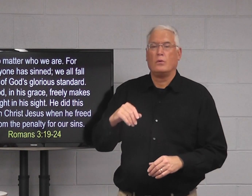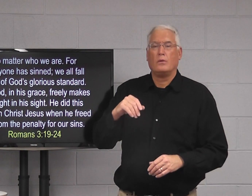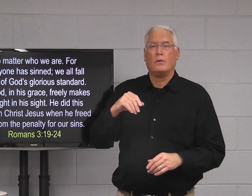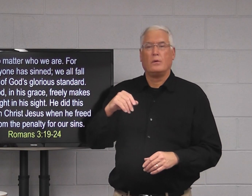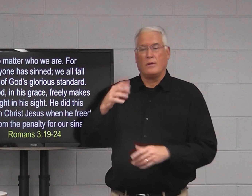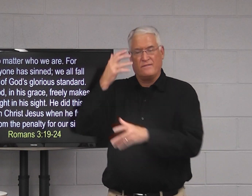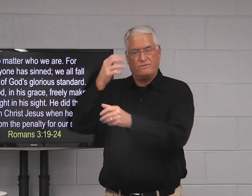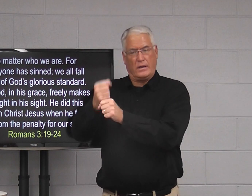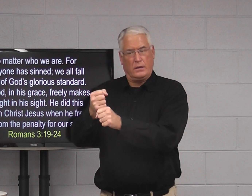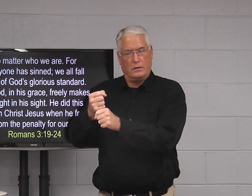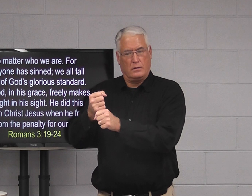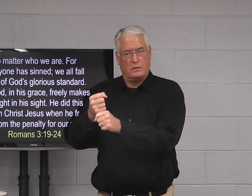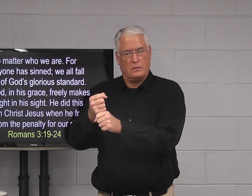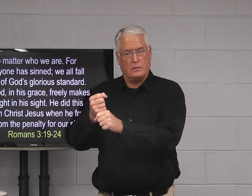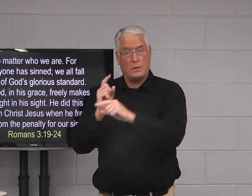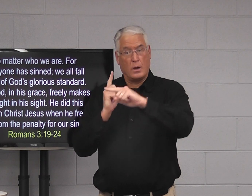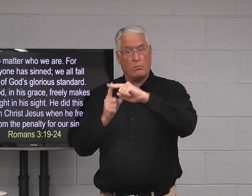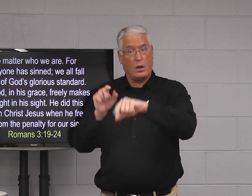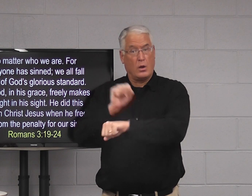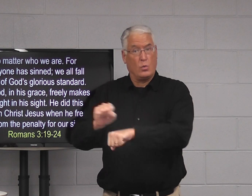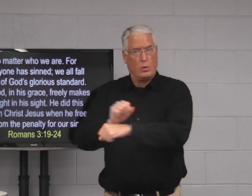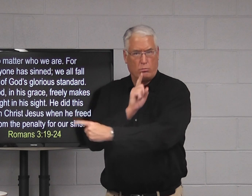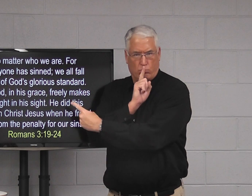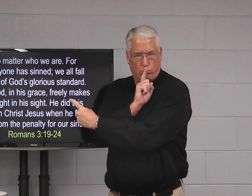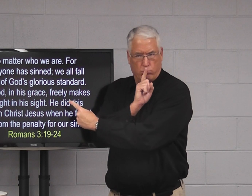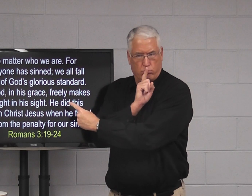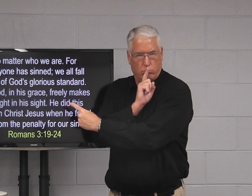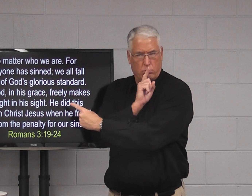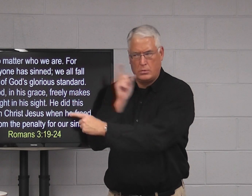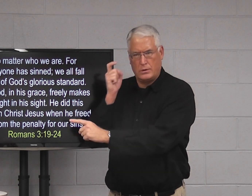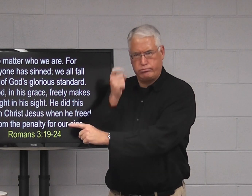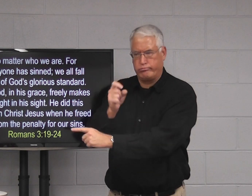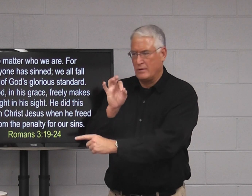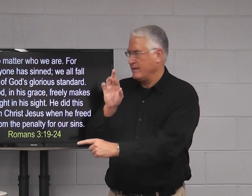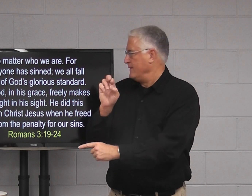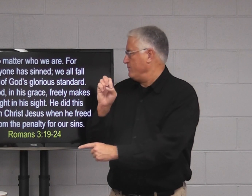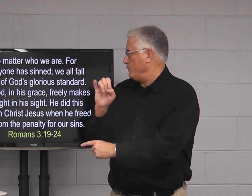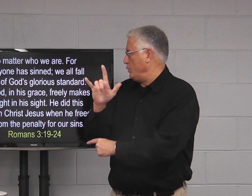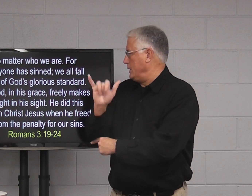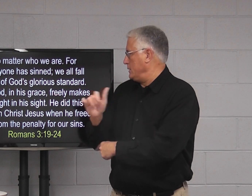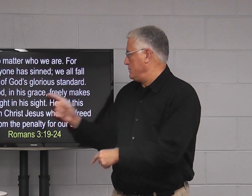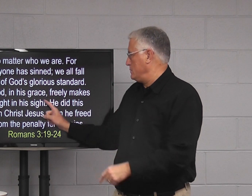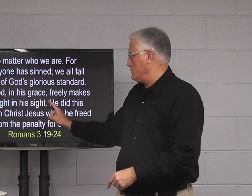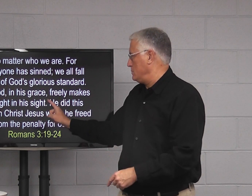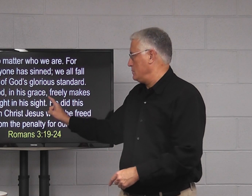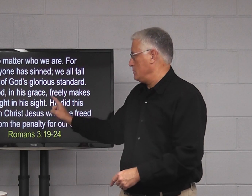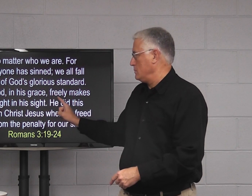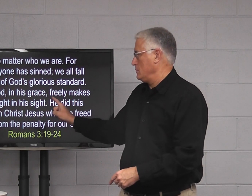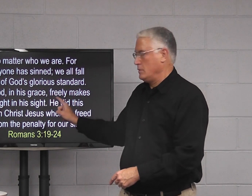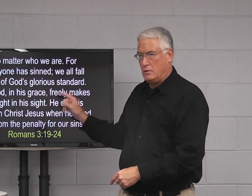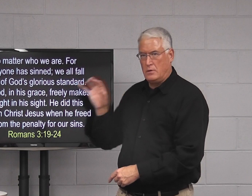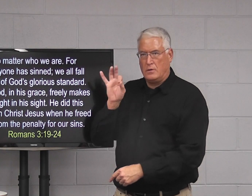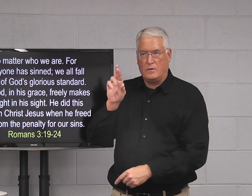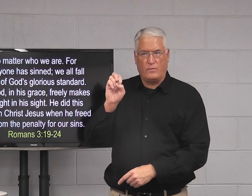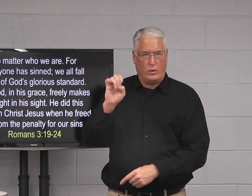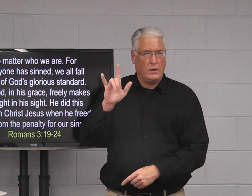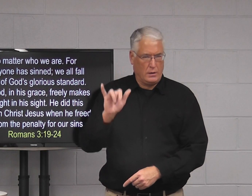here clear that faith plus works it has nothing to do with works. It says freely.